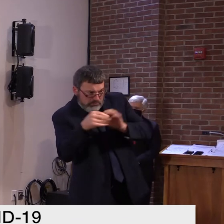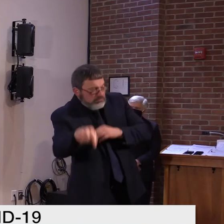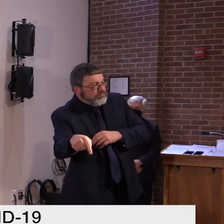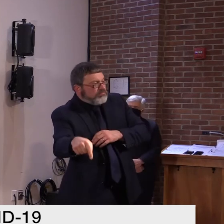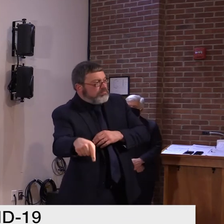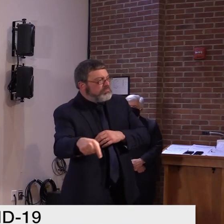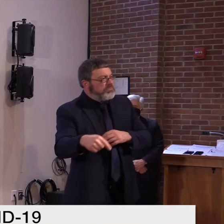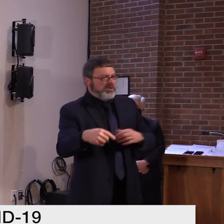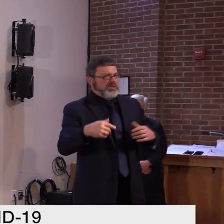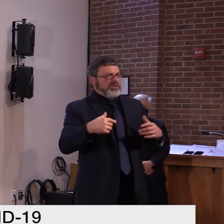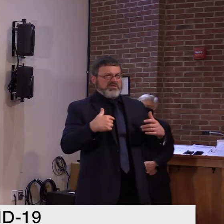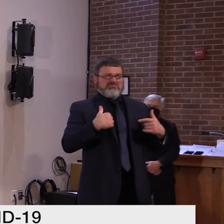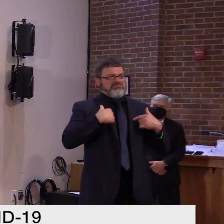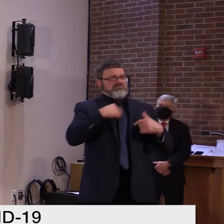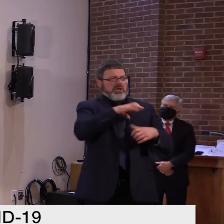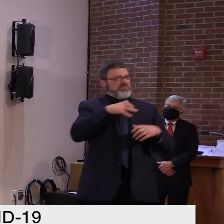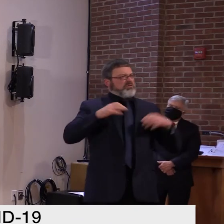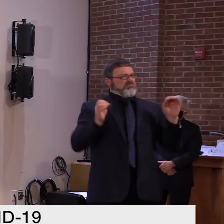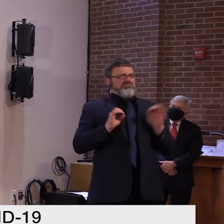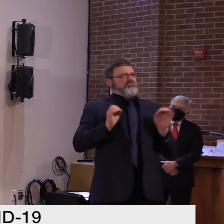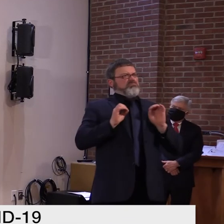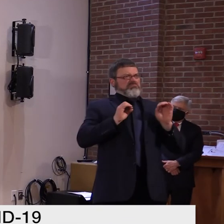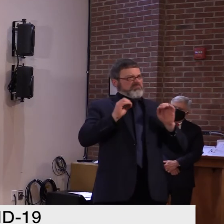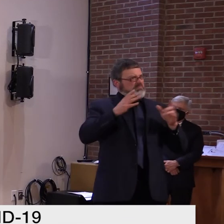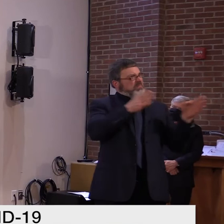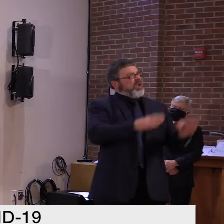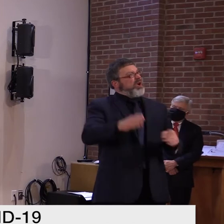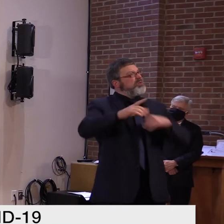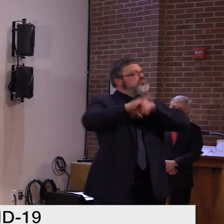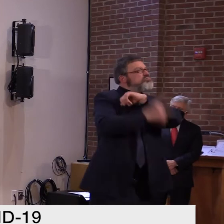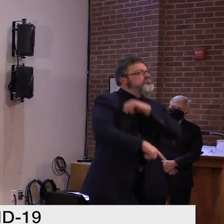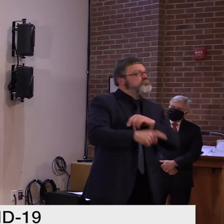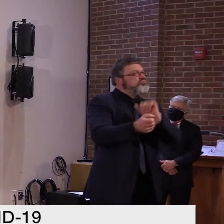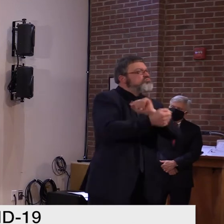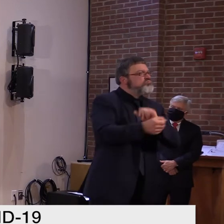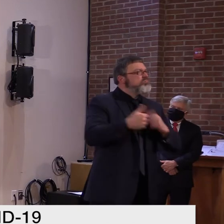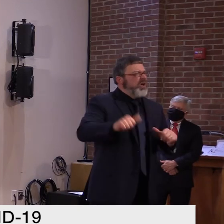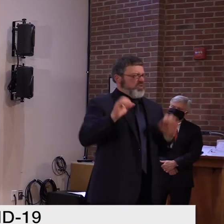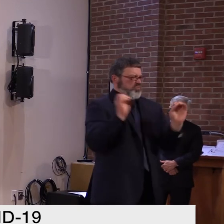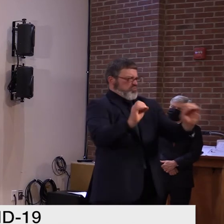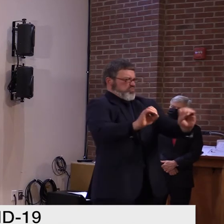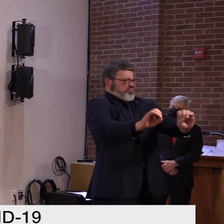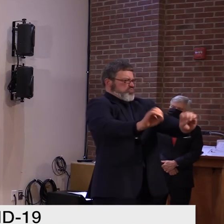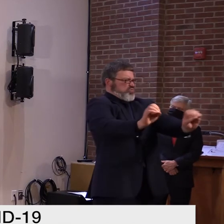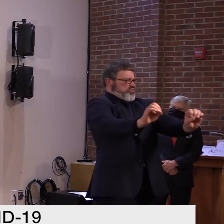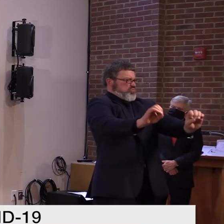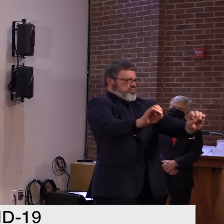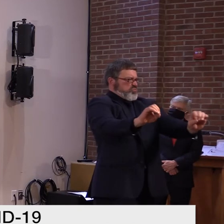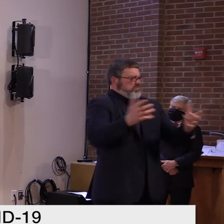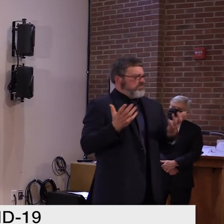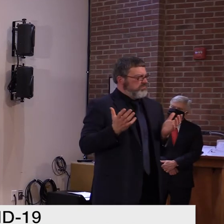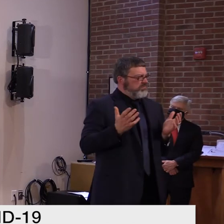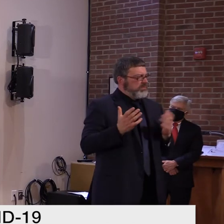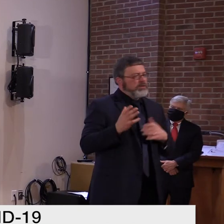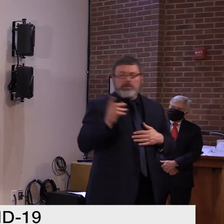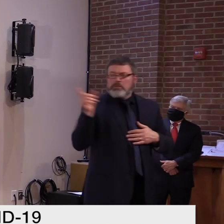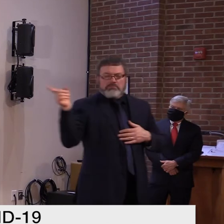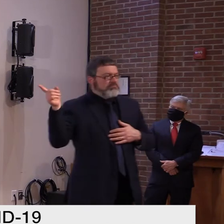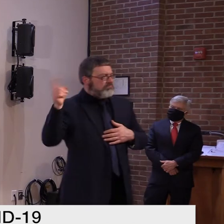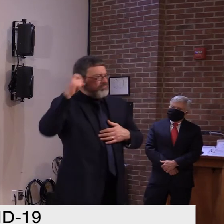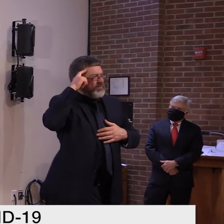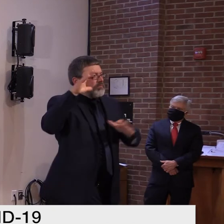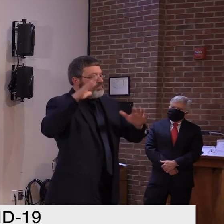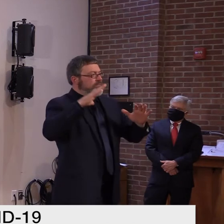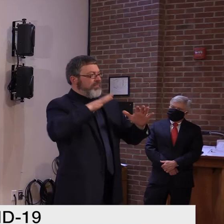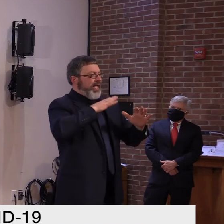Okay. We'll, again, if we, uh, if we see, um, multiple violations, obviously we'll do what